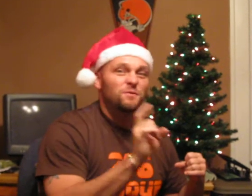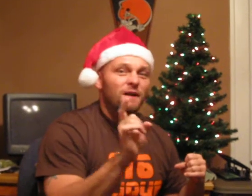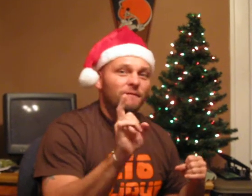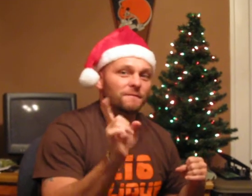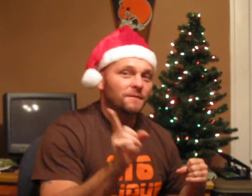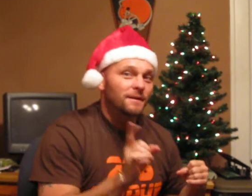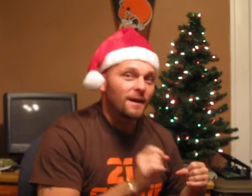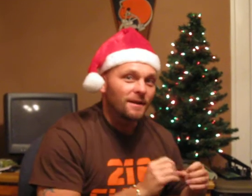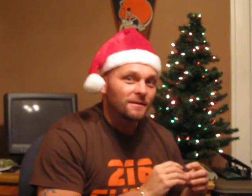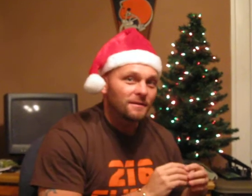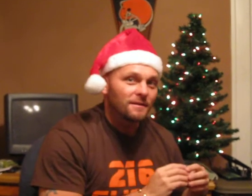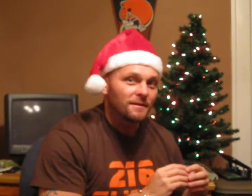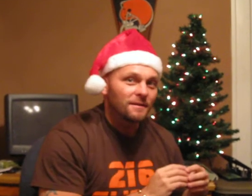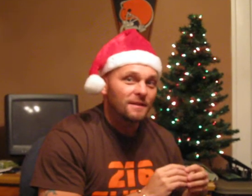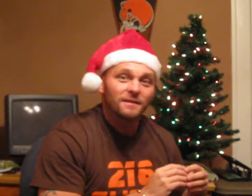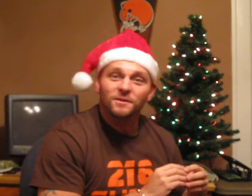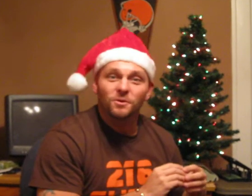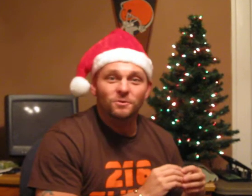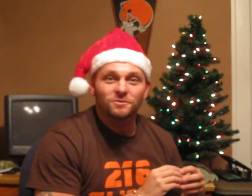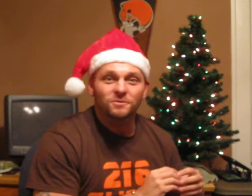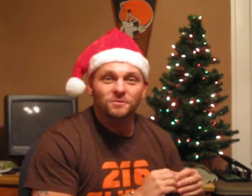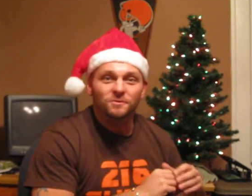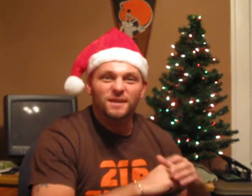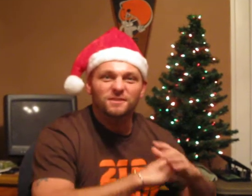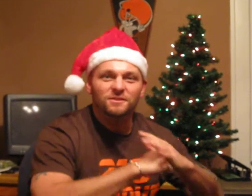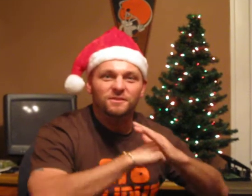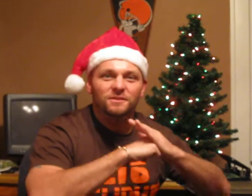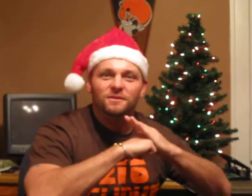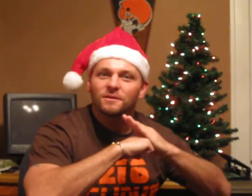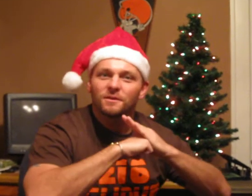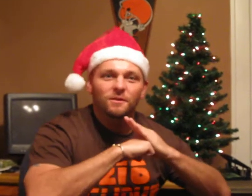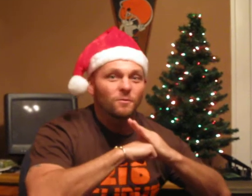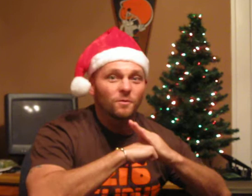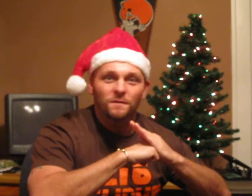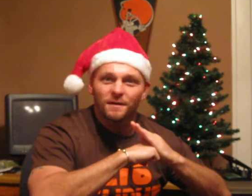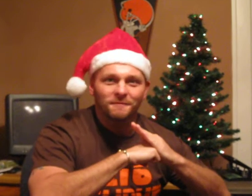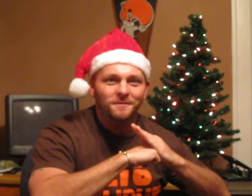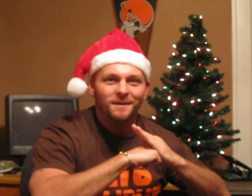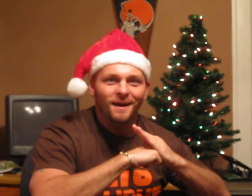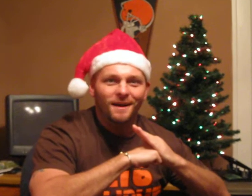never forget that the old school wrestler will never die.